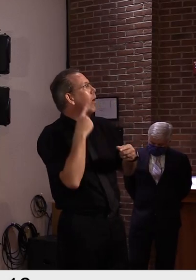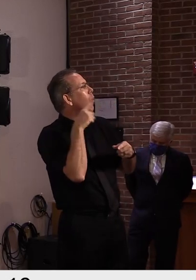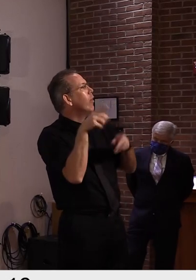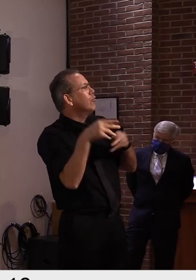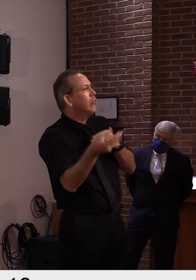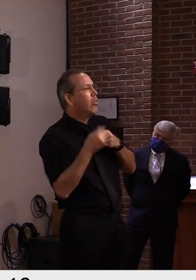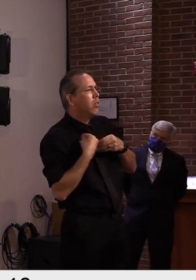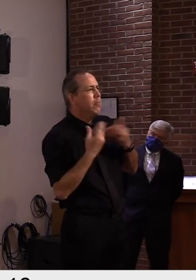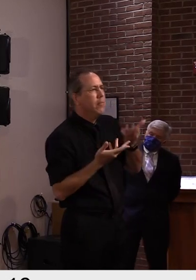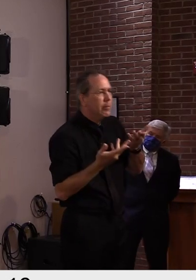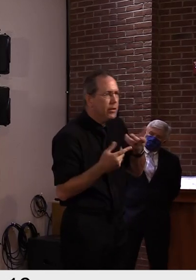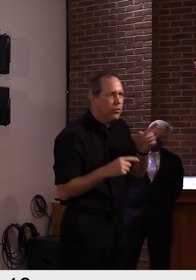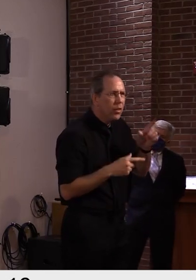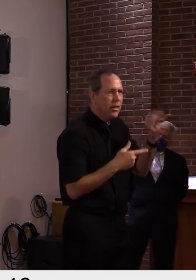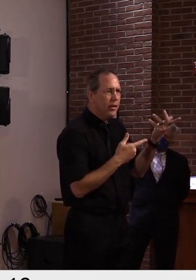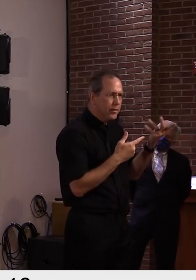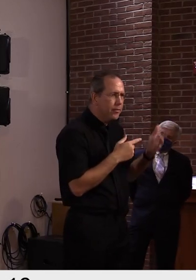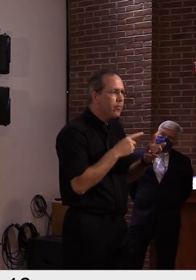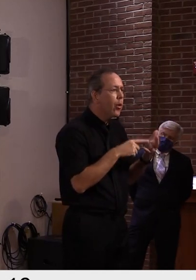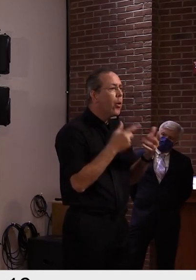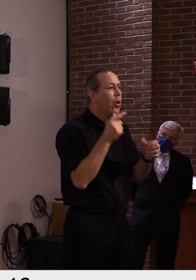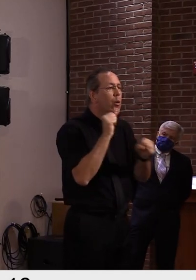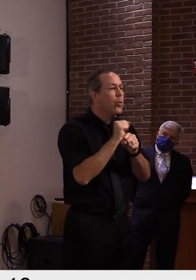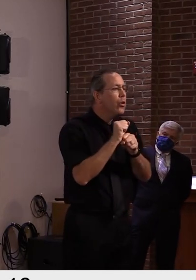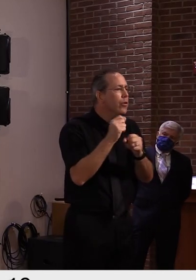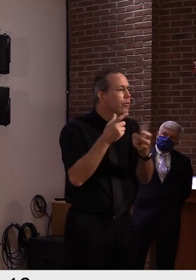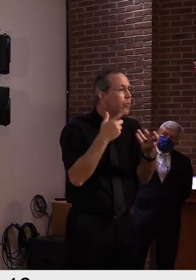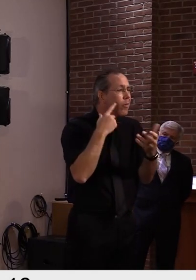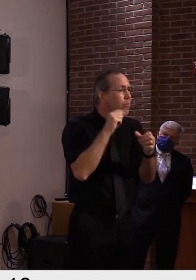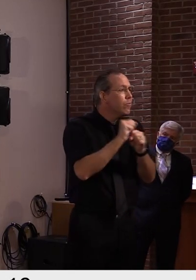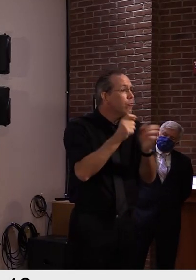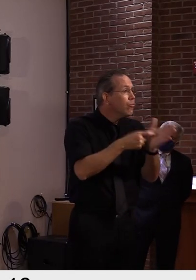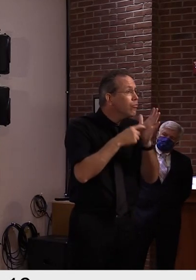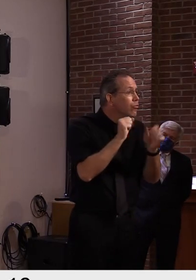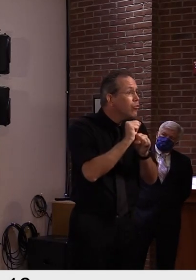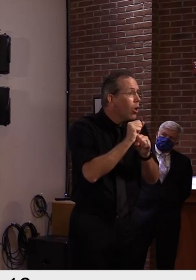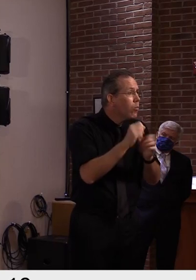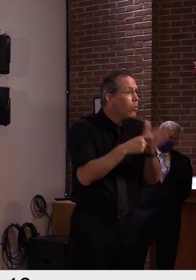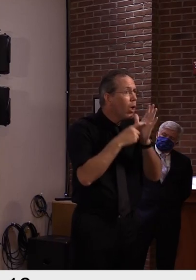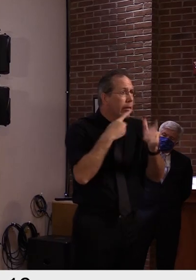Uh, so there's a, a host of people who, uh, would be appropriate for those sites.